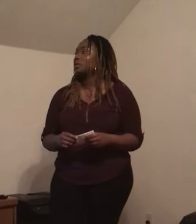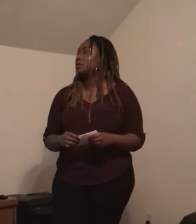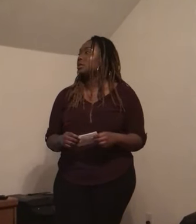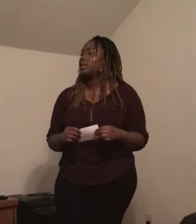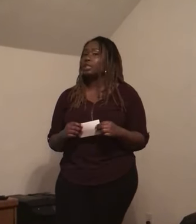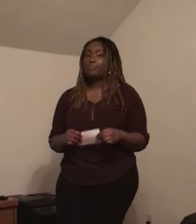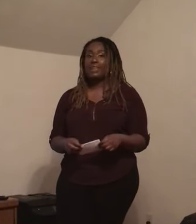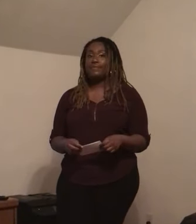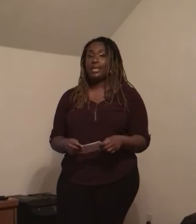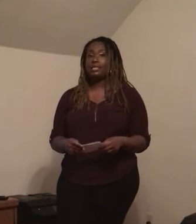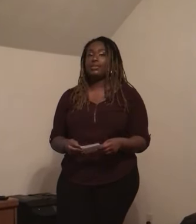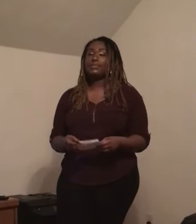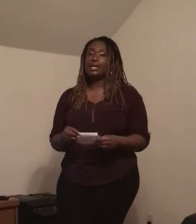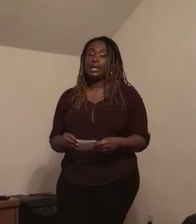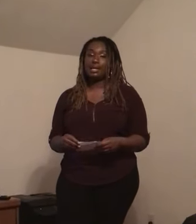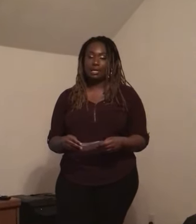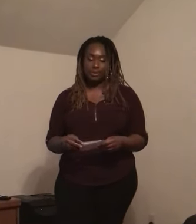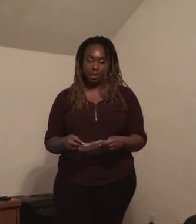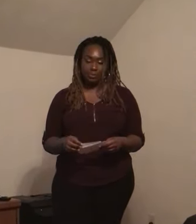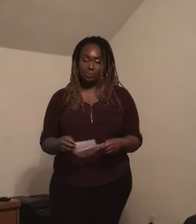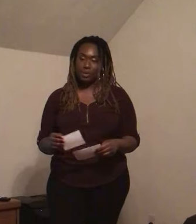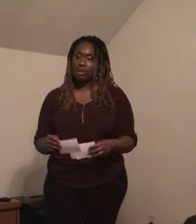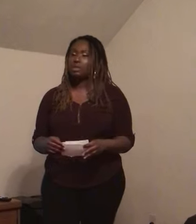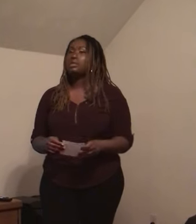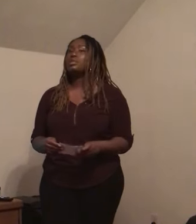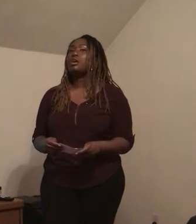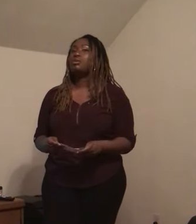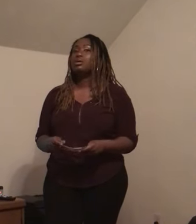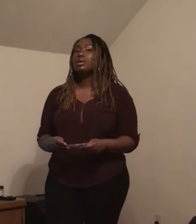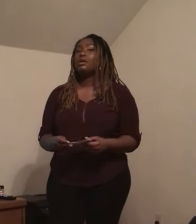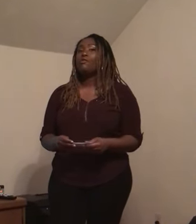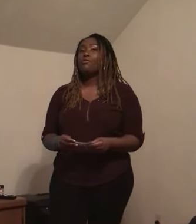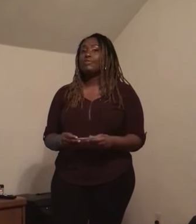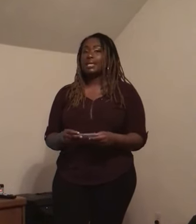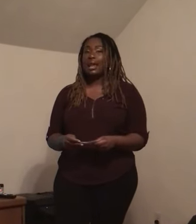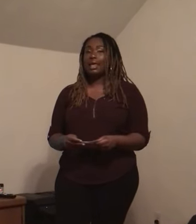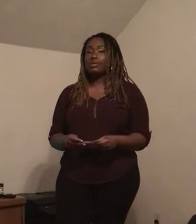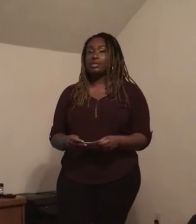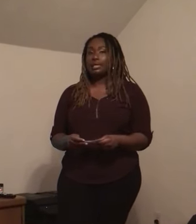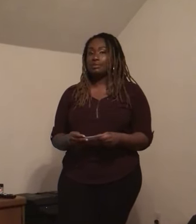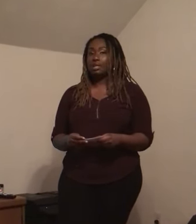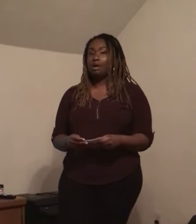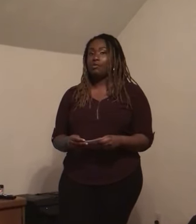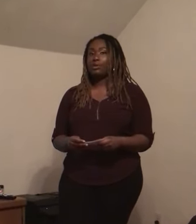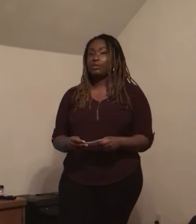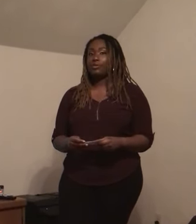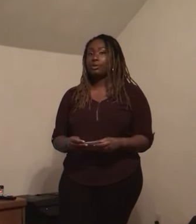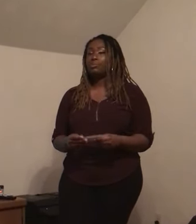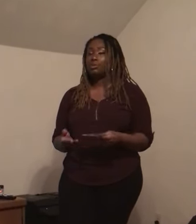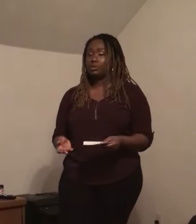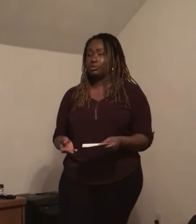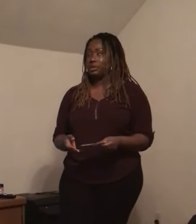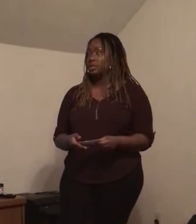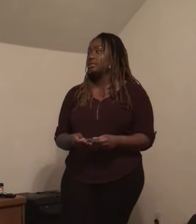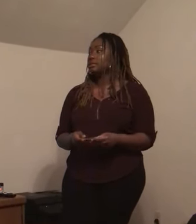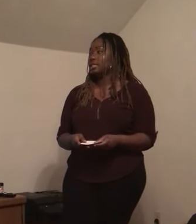The benefits of sign language. So with sign language comes along with probes such